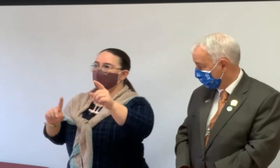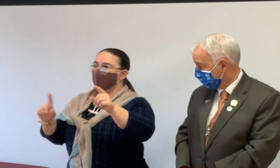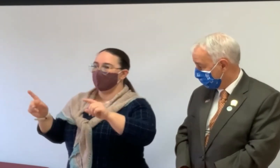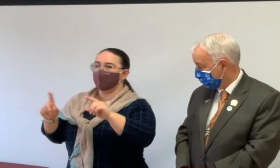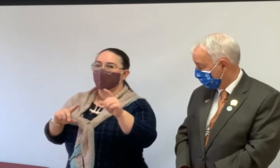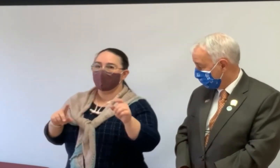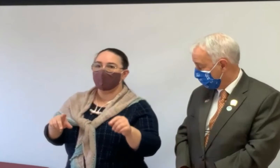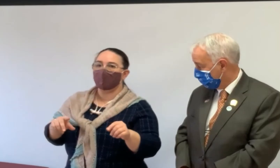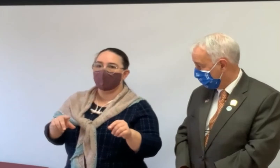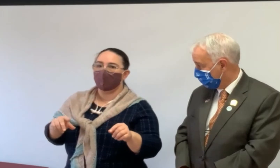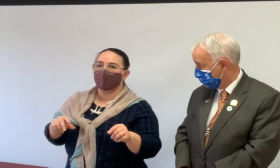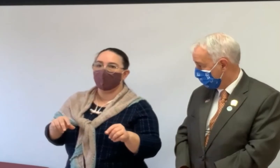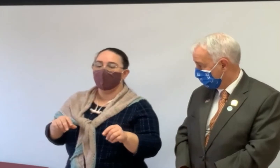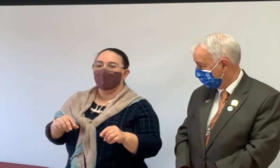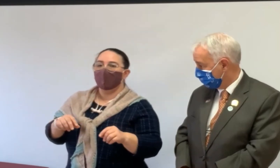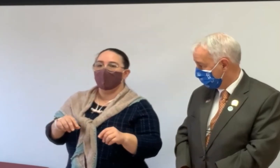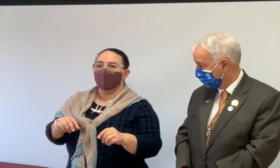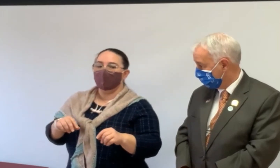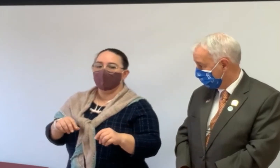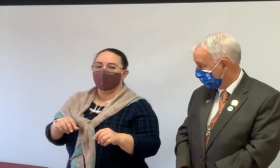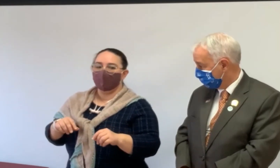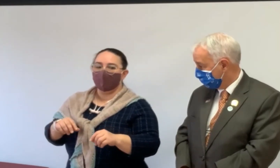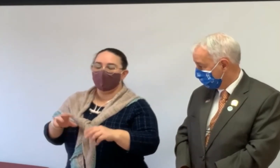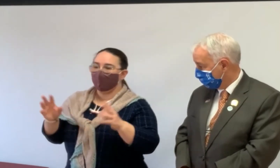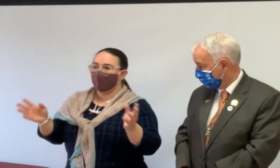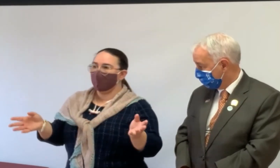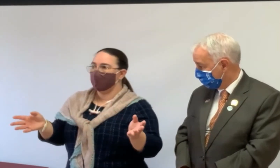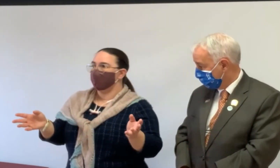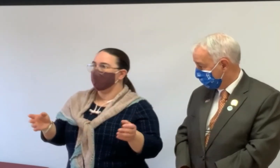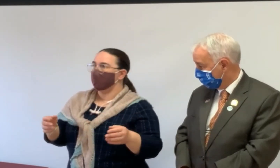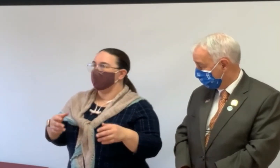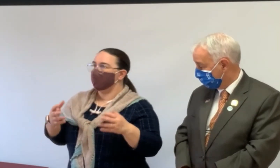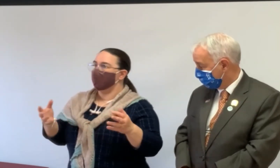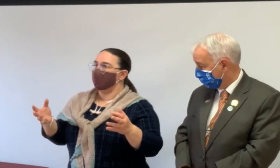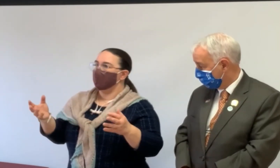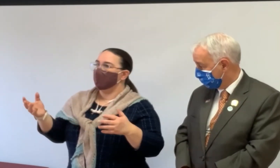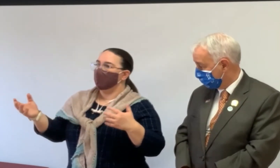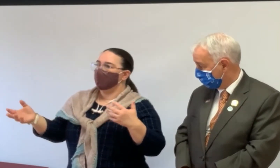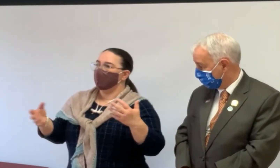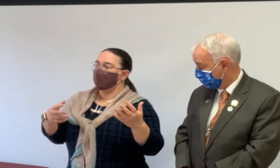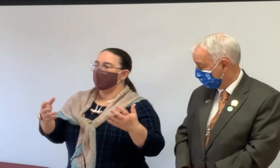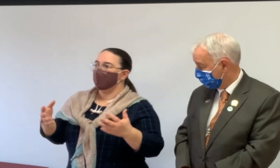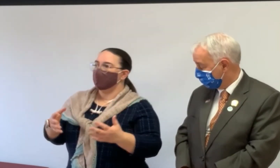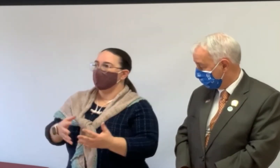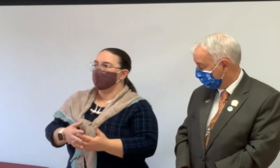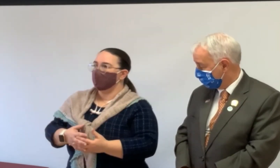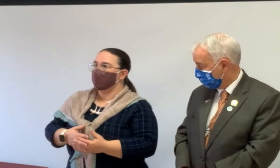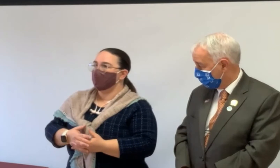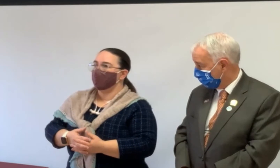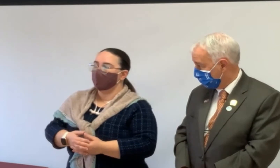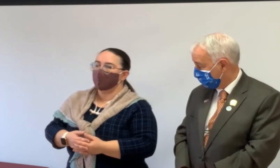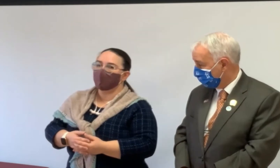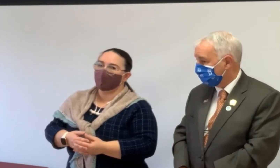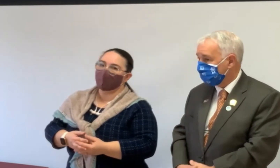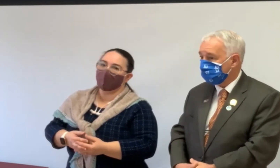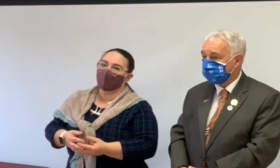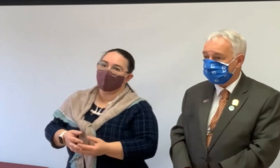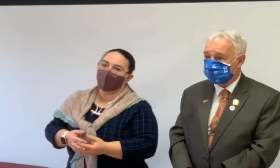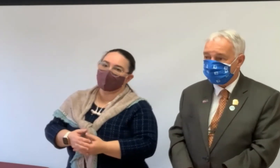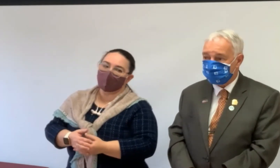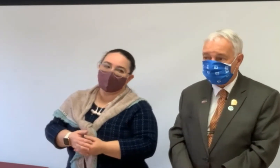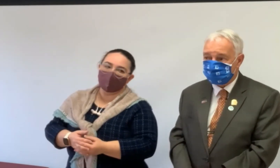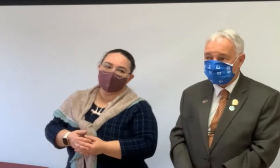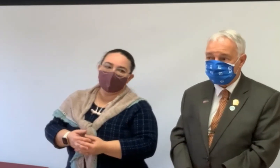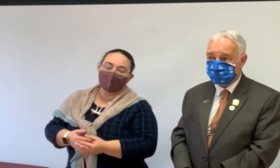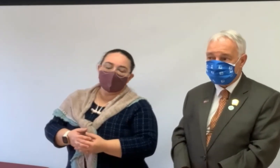to put these other pieces together. Um, not everybody needs every one of them, but you need to, to put them together and consider them